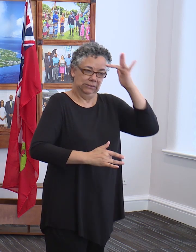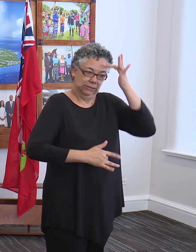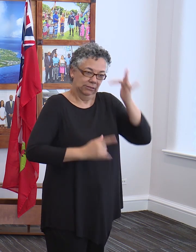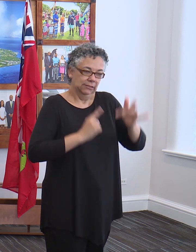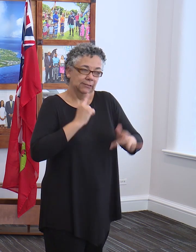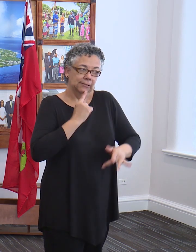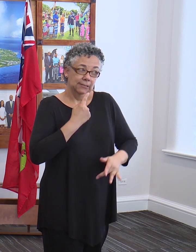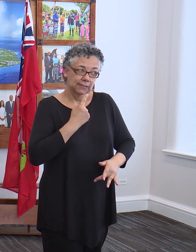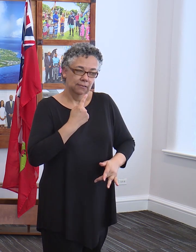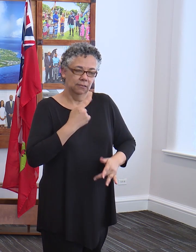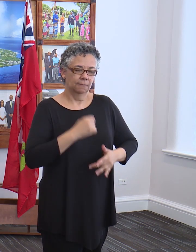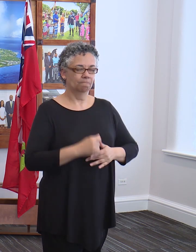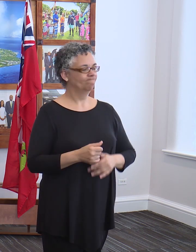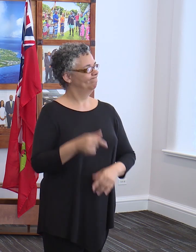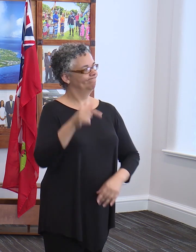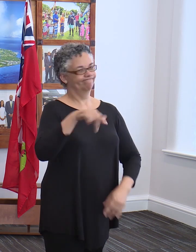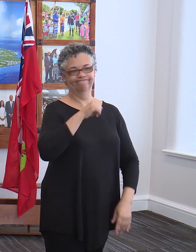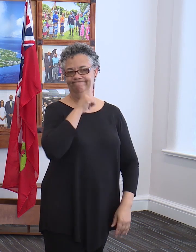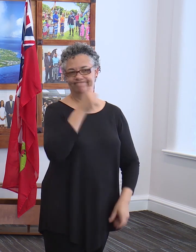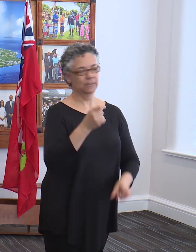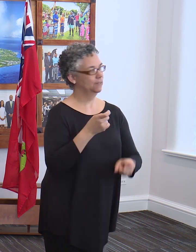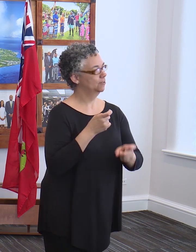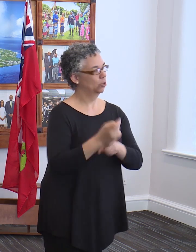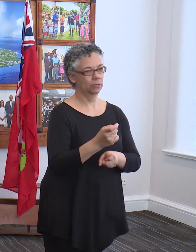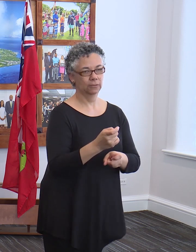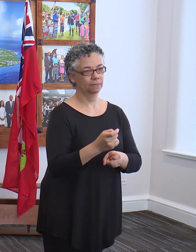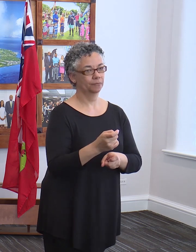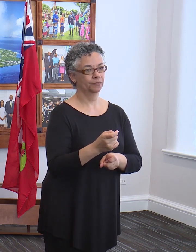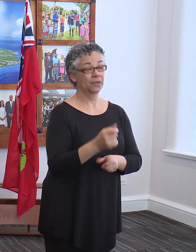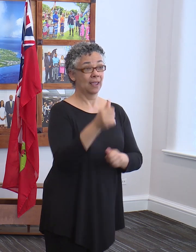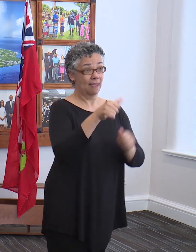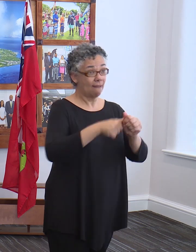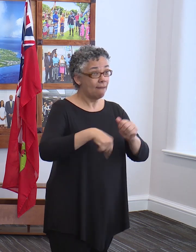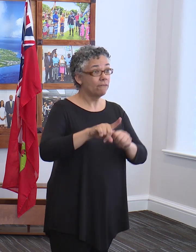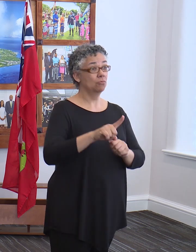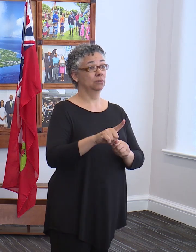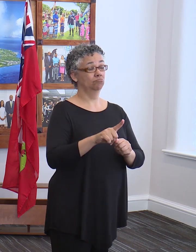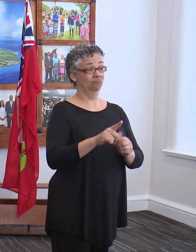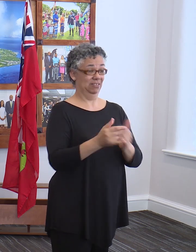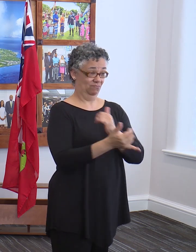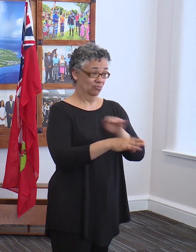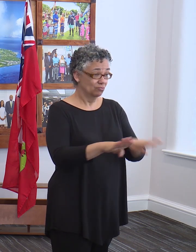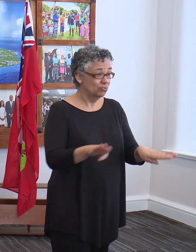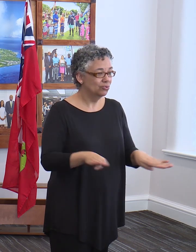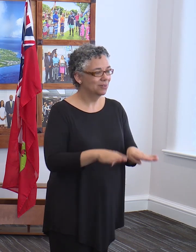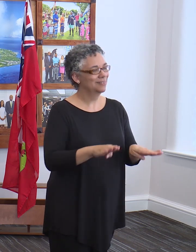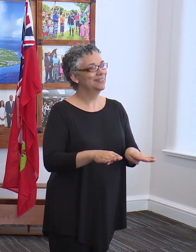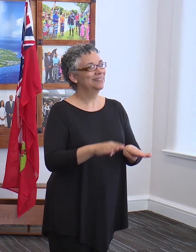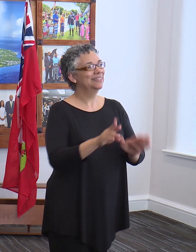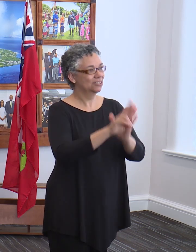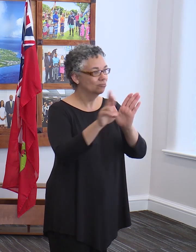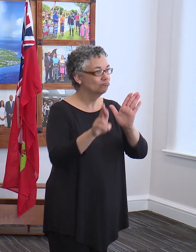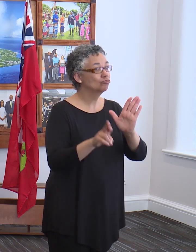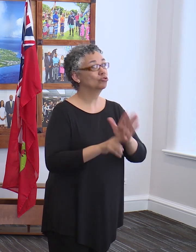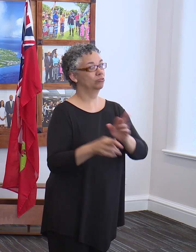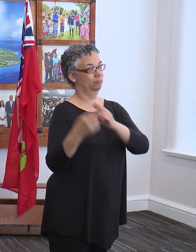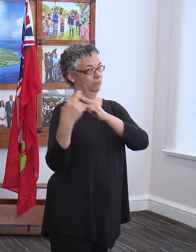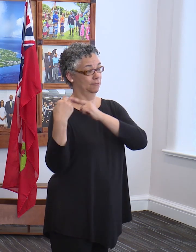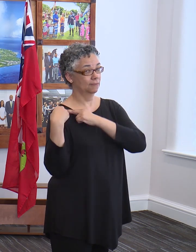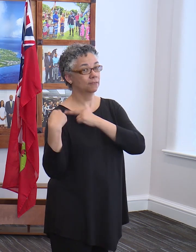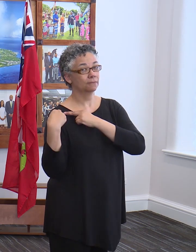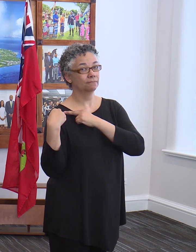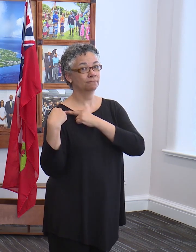This is not a joke and everybody in this country has a role to play when it comes to that.